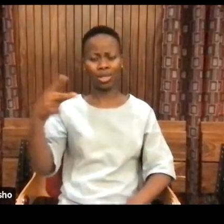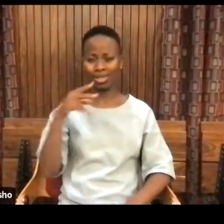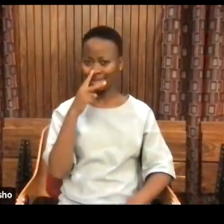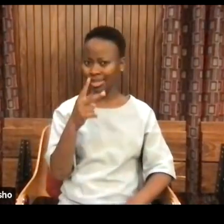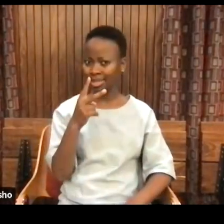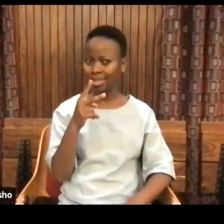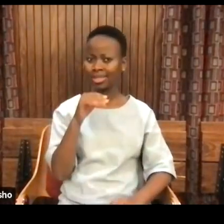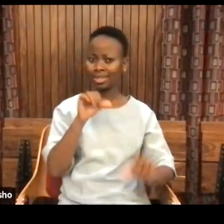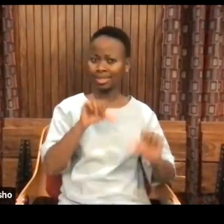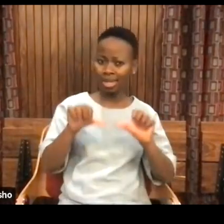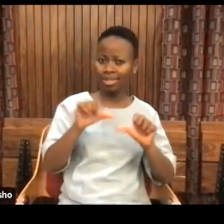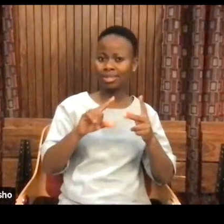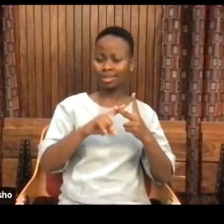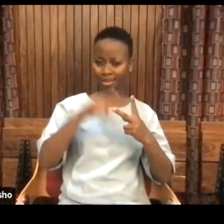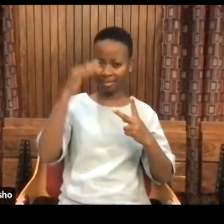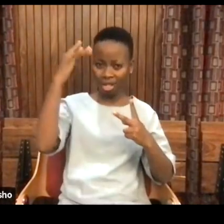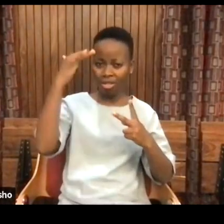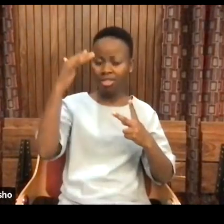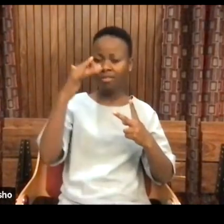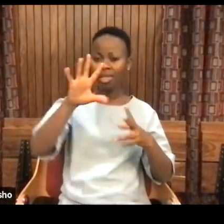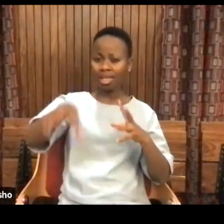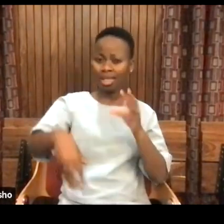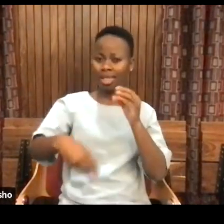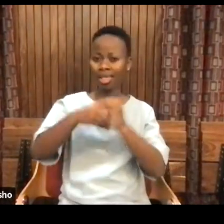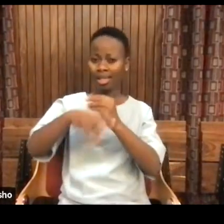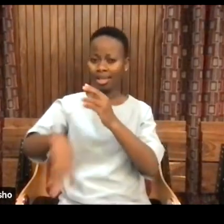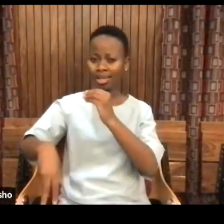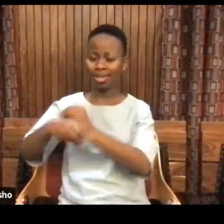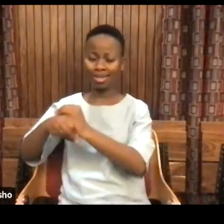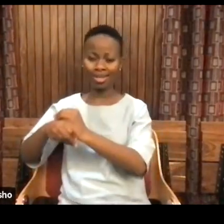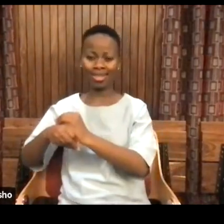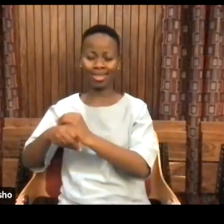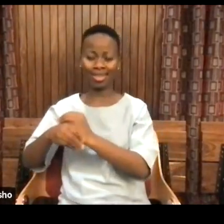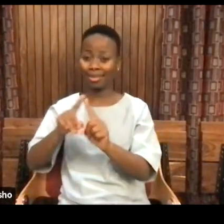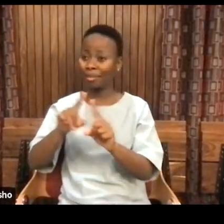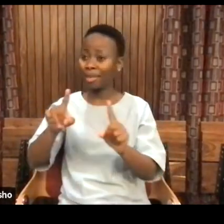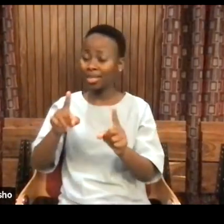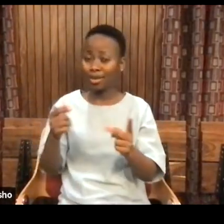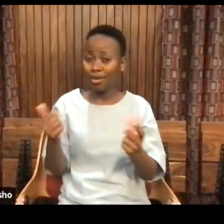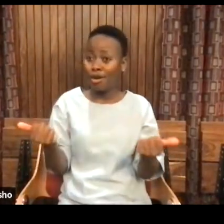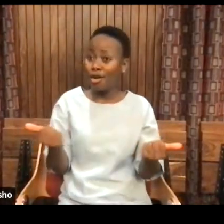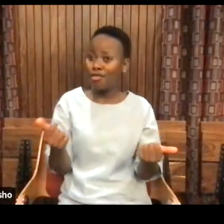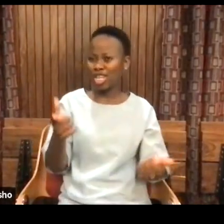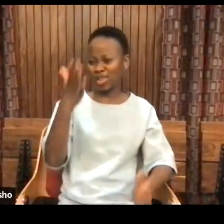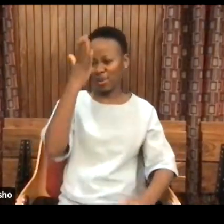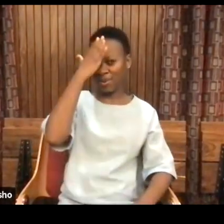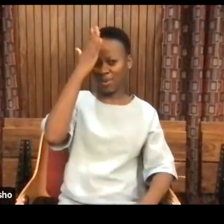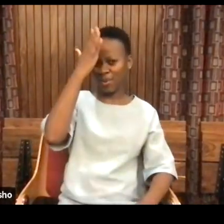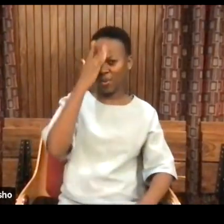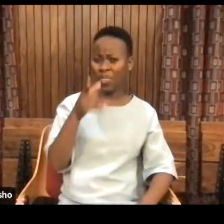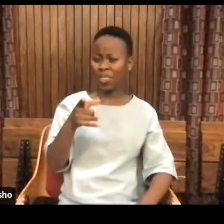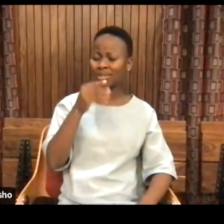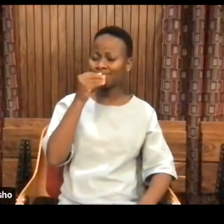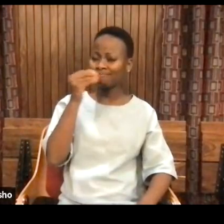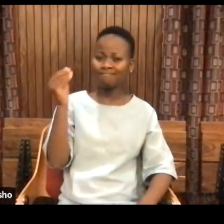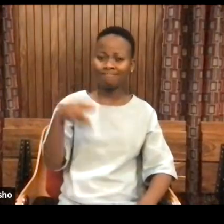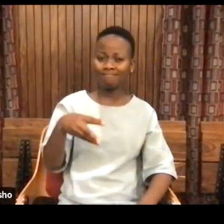science. But that's already from the way I presented this lecture, you know that's false.